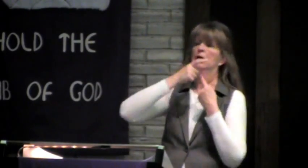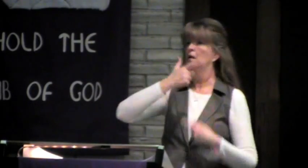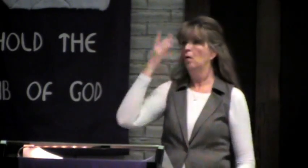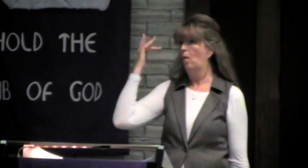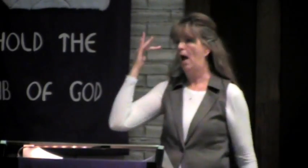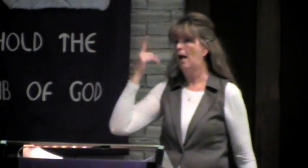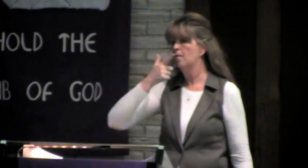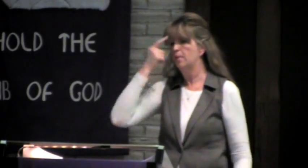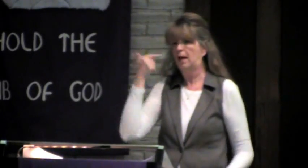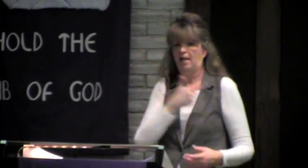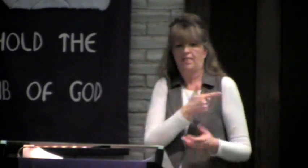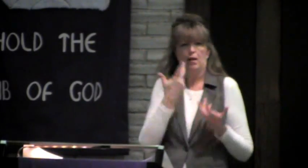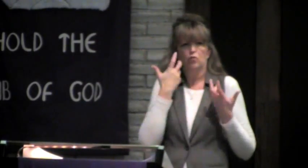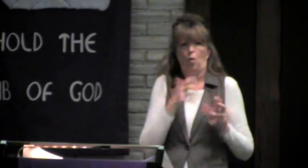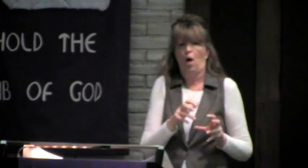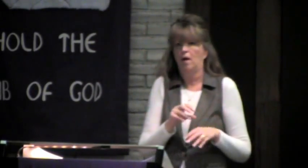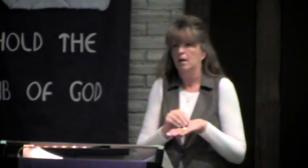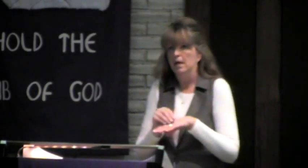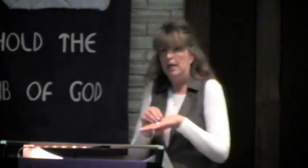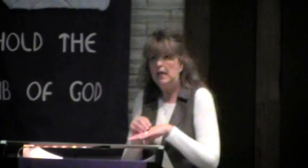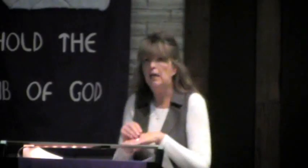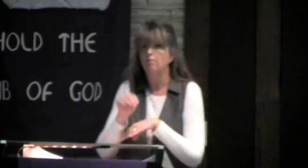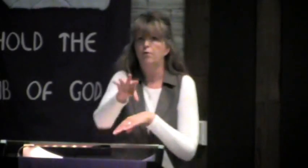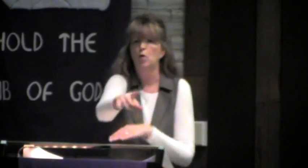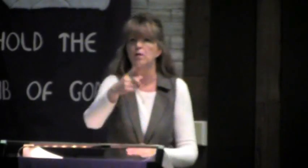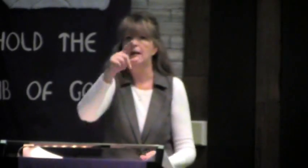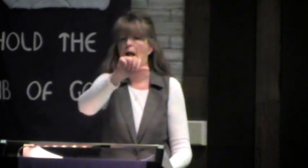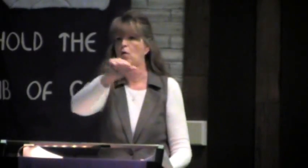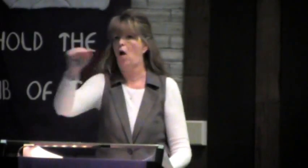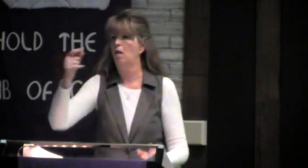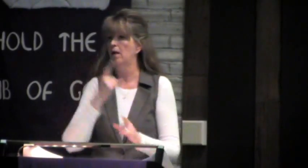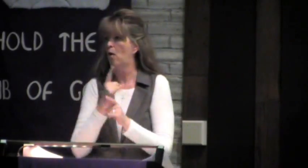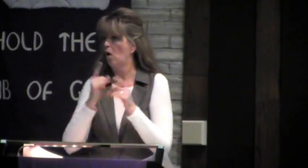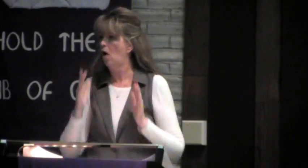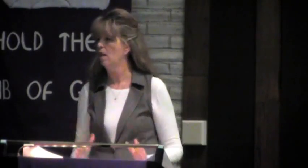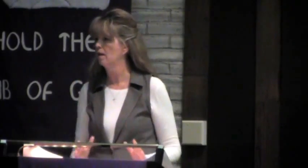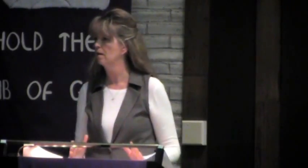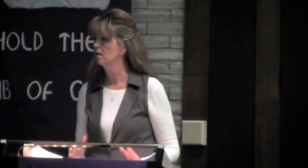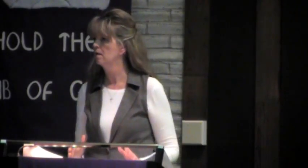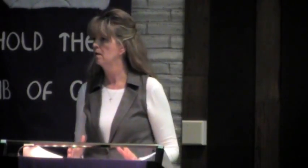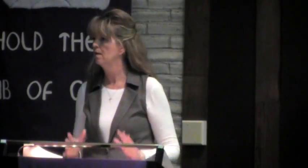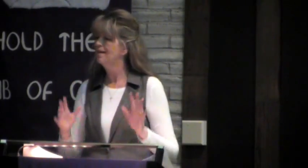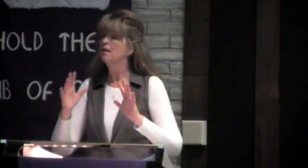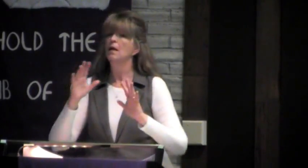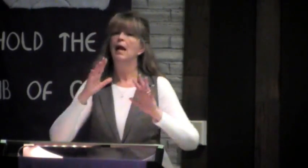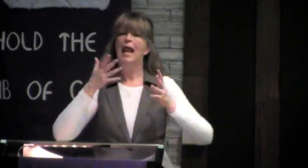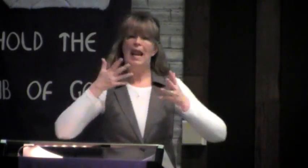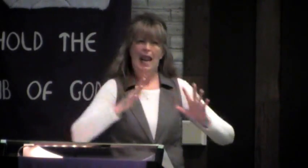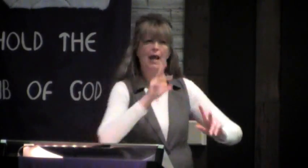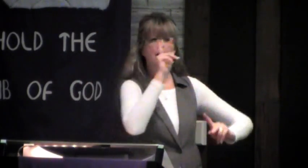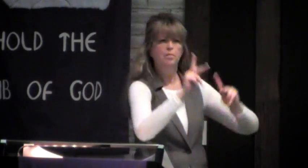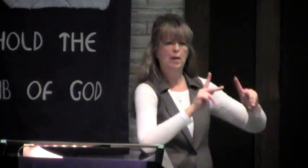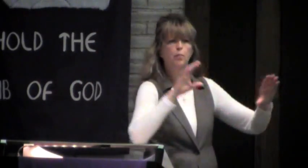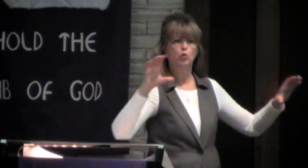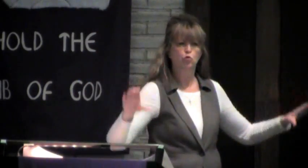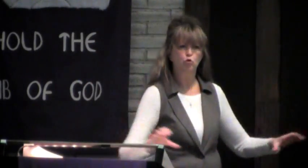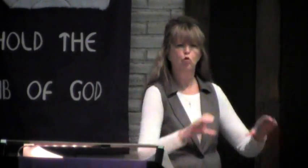Maybe a person will say they never, ever will take a drop of alcohol. Well, and maybe that they have